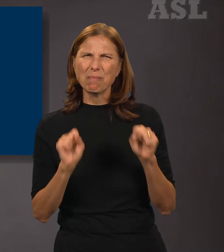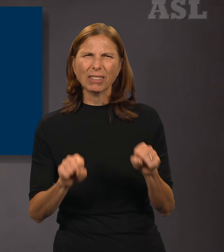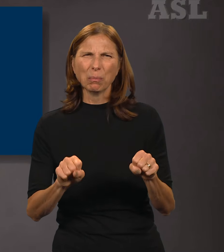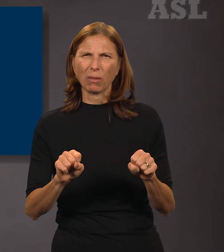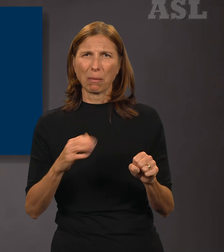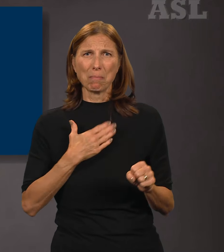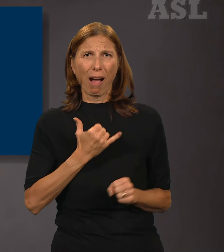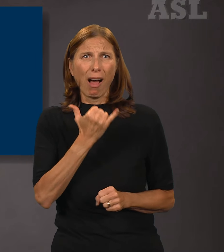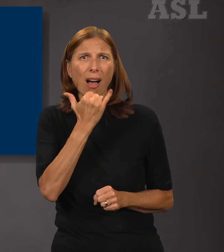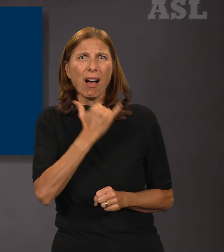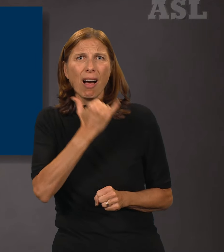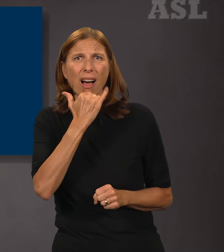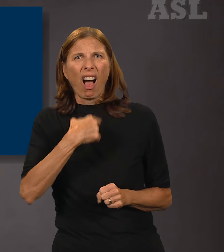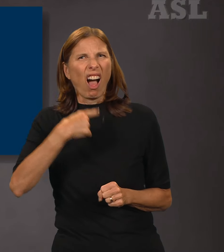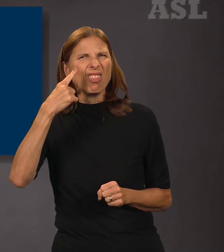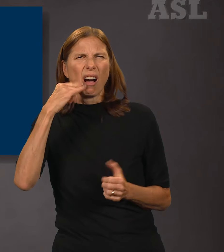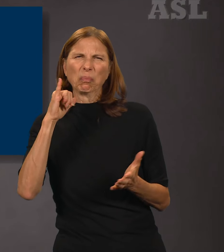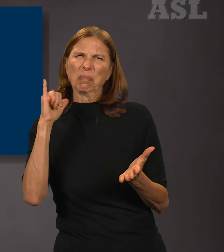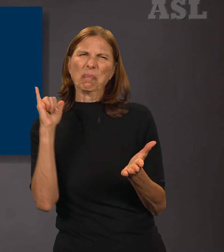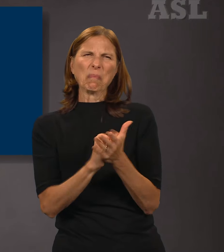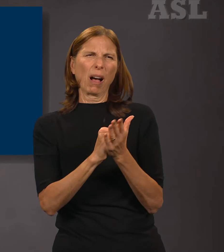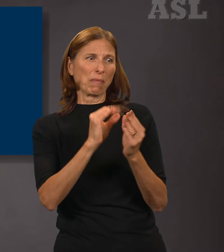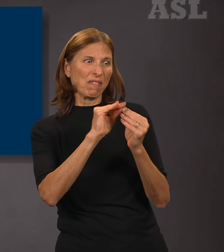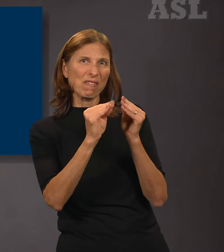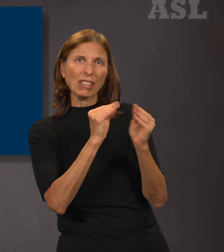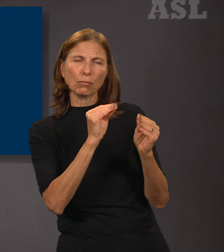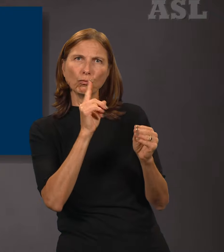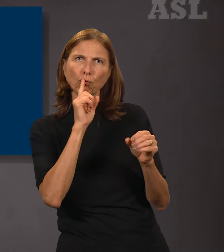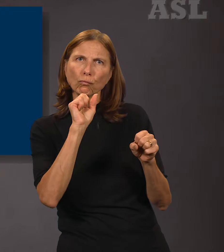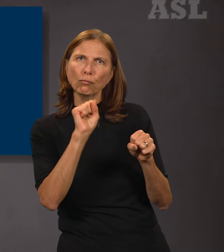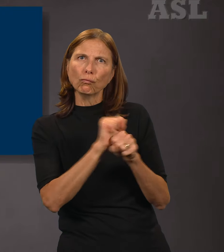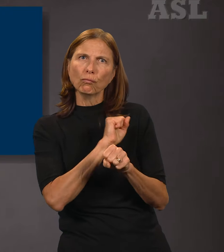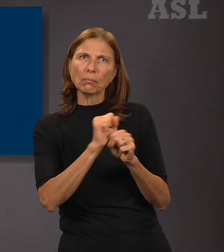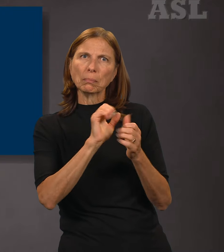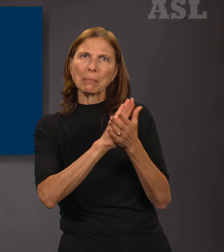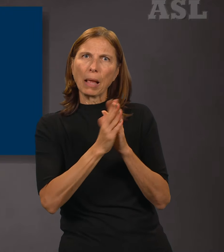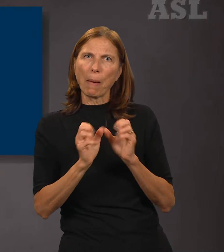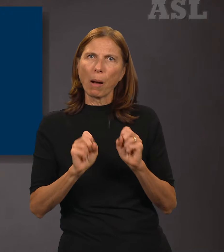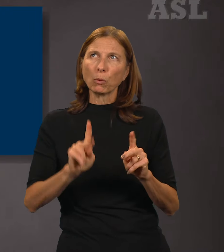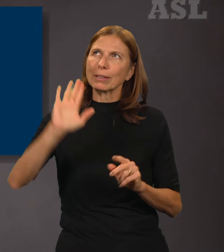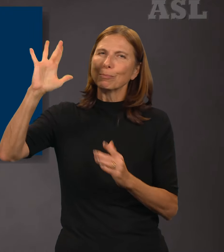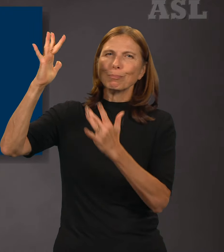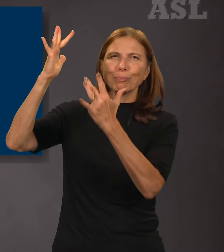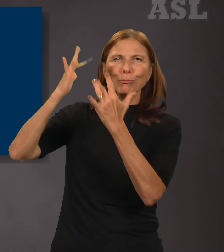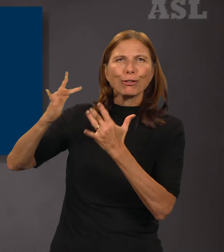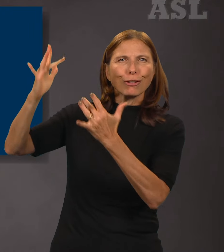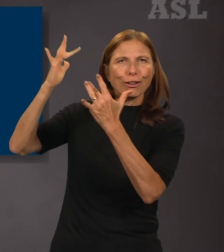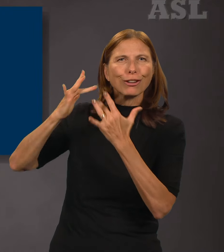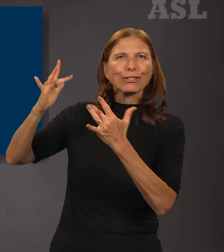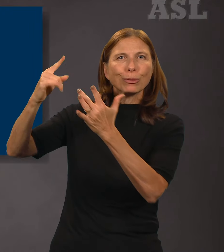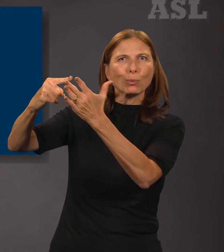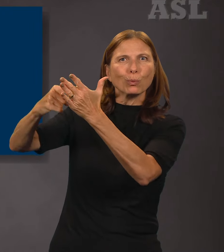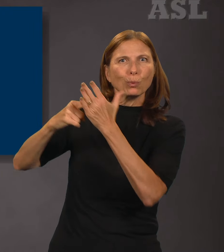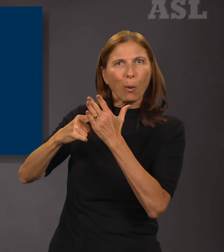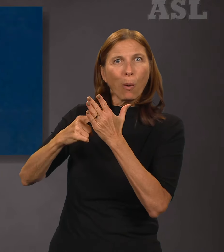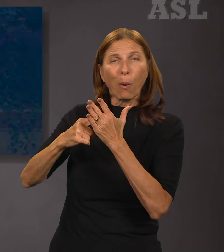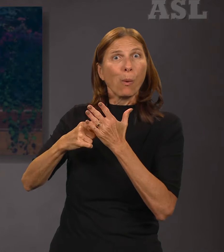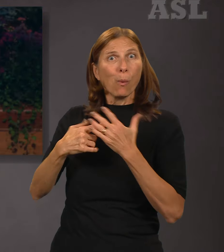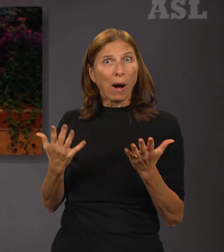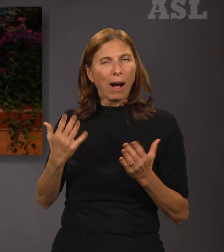What I thought was a mistake without mend was an opportunity for His merciful hand to be manifest. He was not